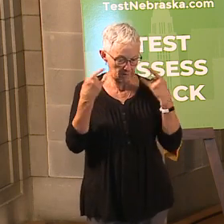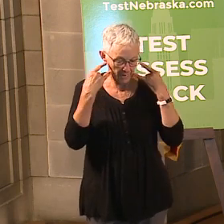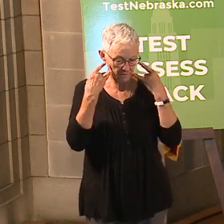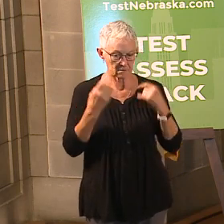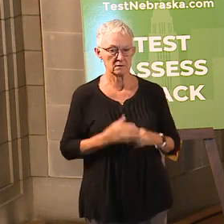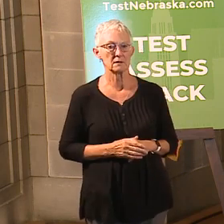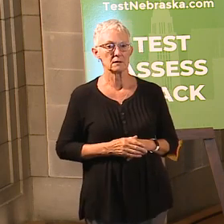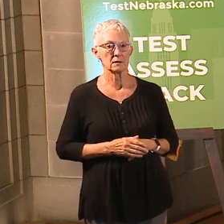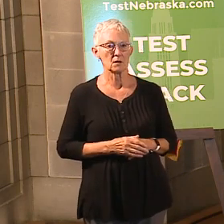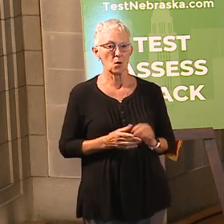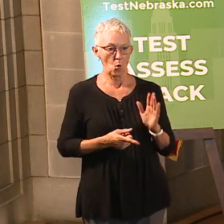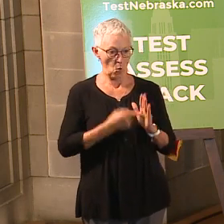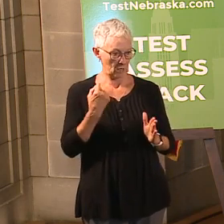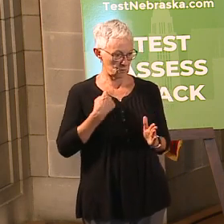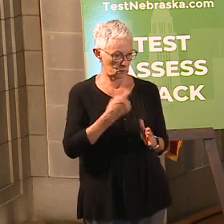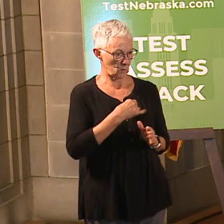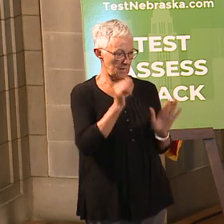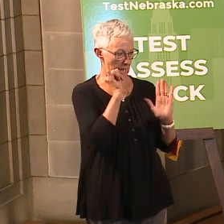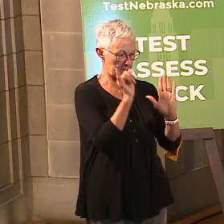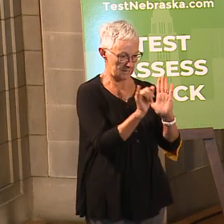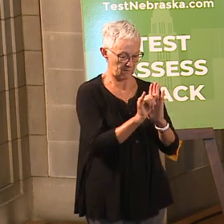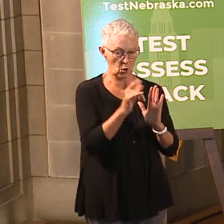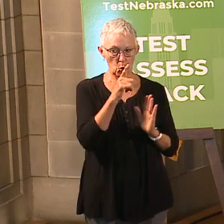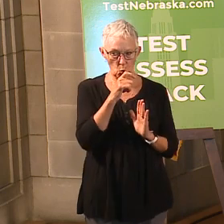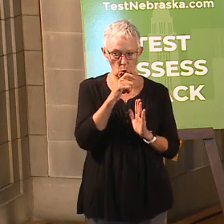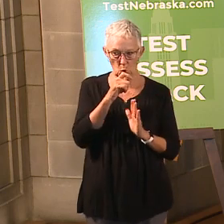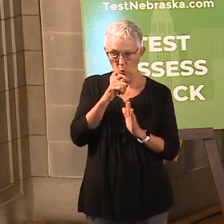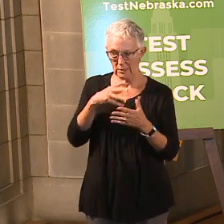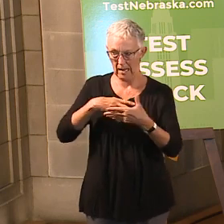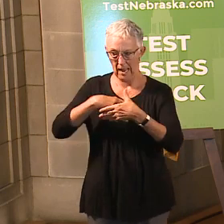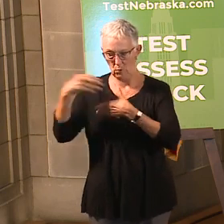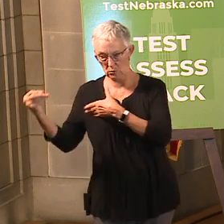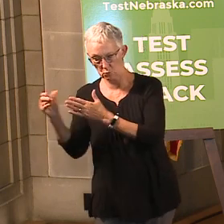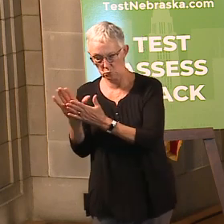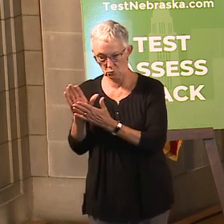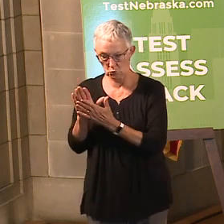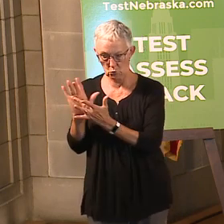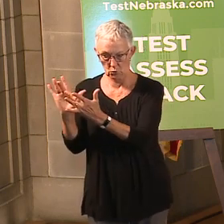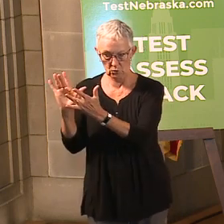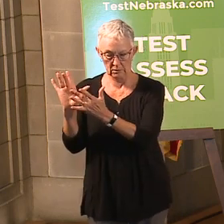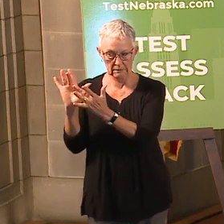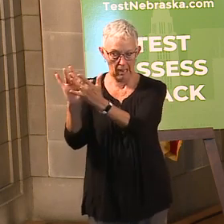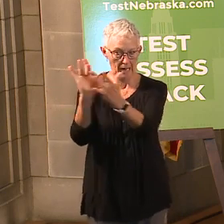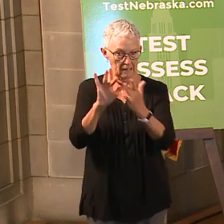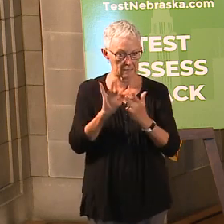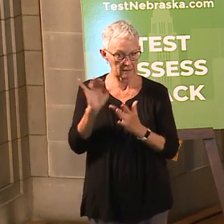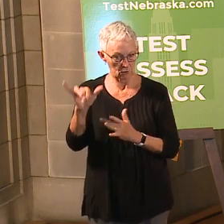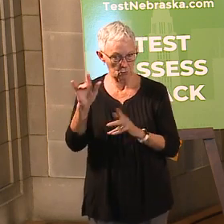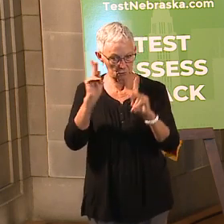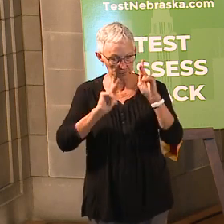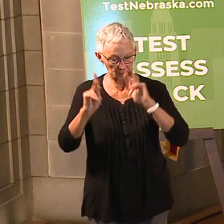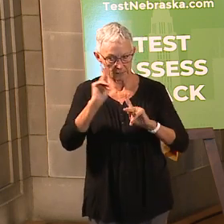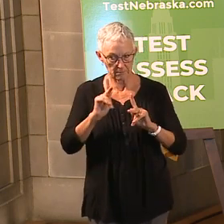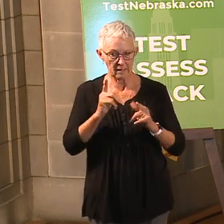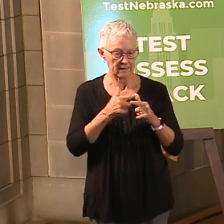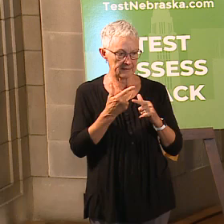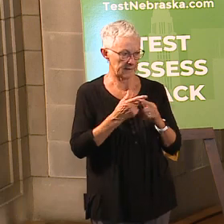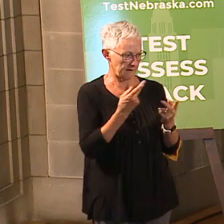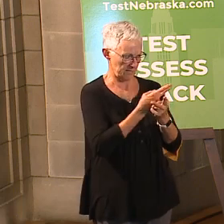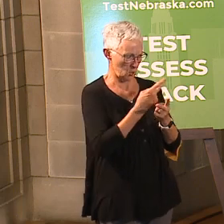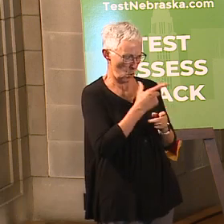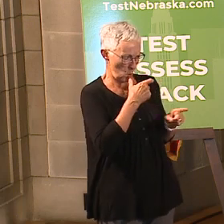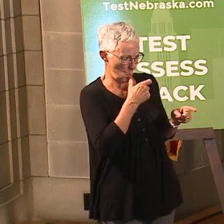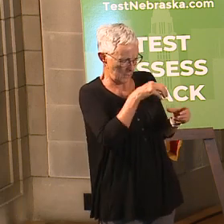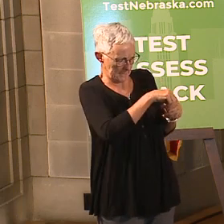outside-of-school contacts are identified, public health department staff work with the respective schools to determine school-related contacts.